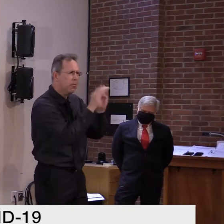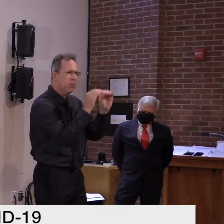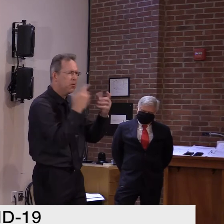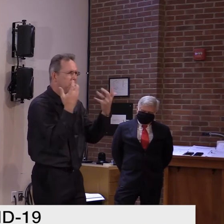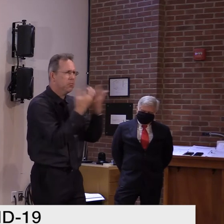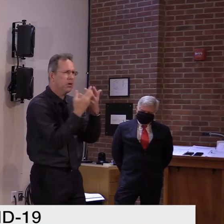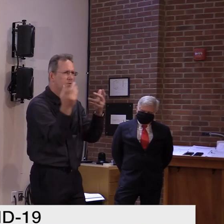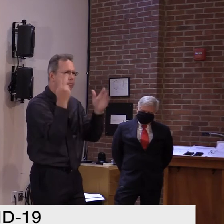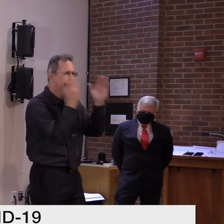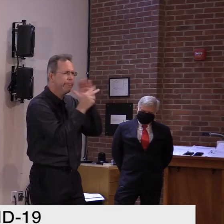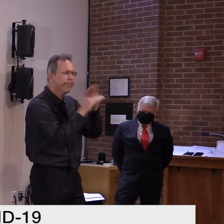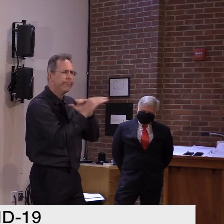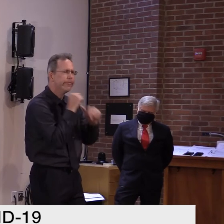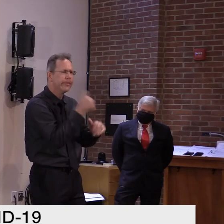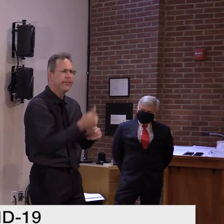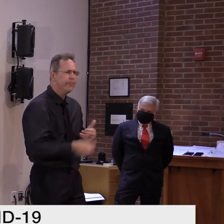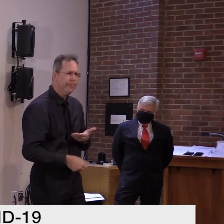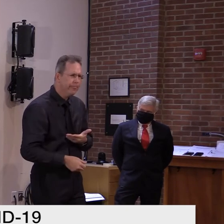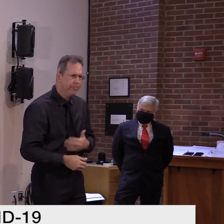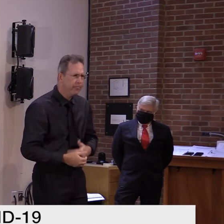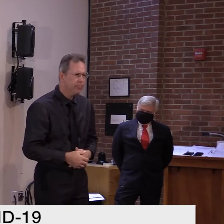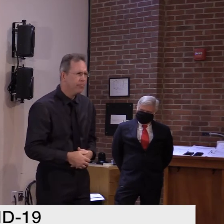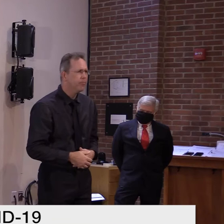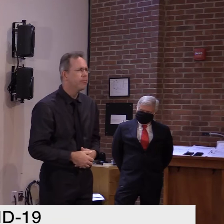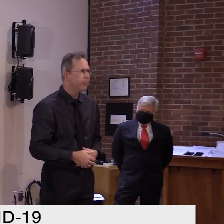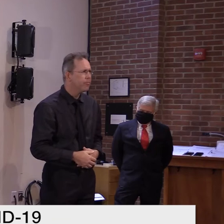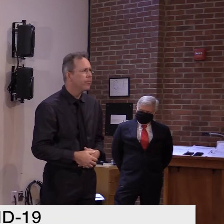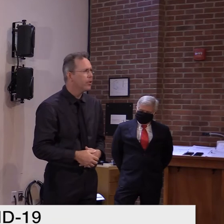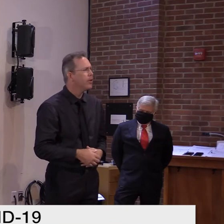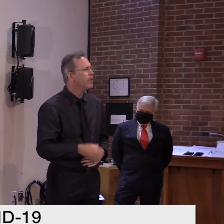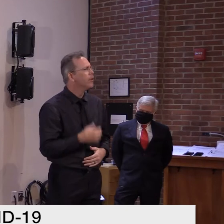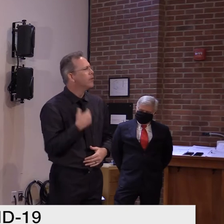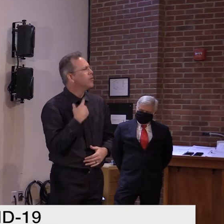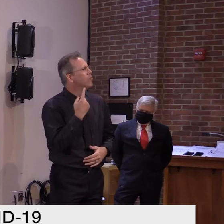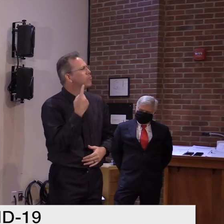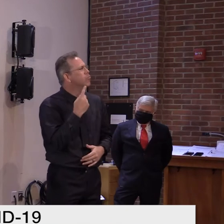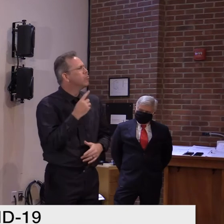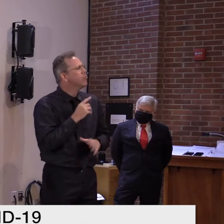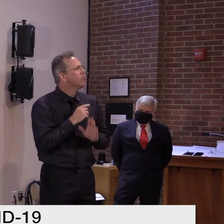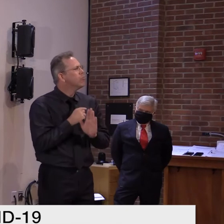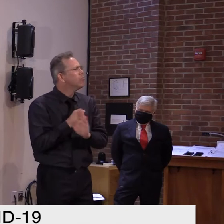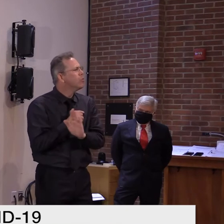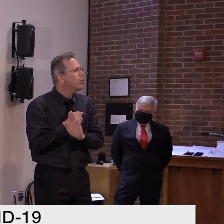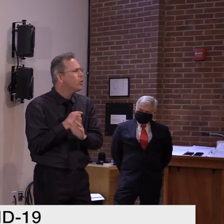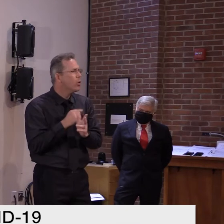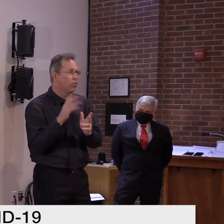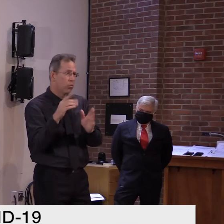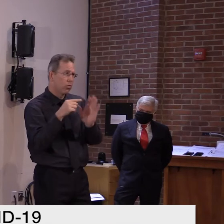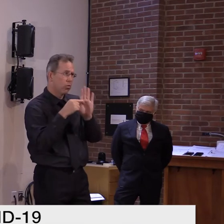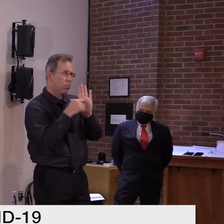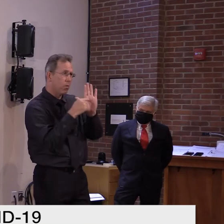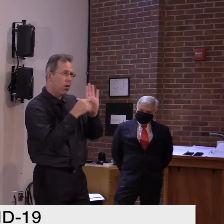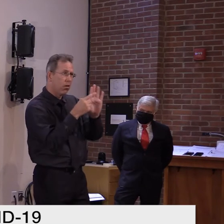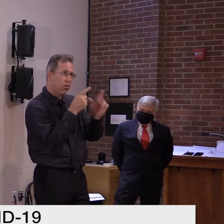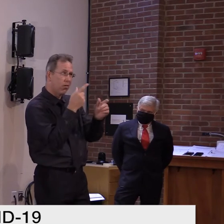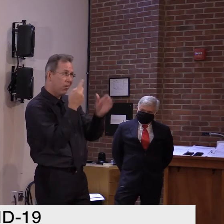the variables that go into that forecast, um, given the fact that it did not predict what we're seeing right now?